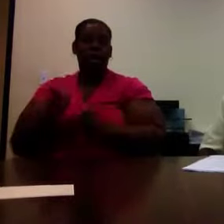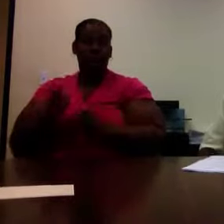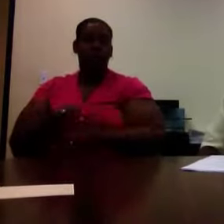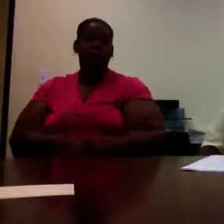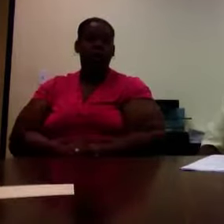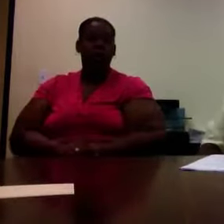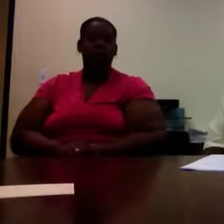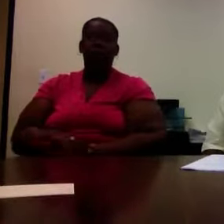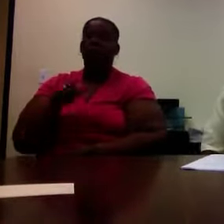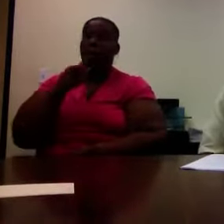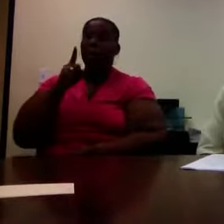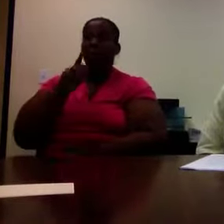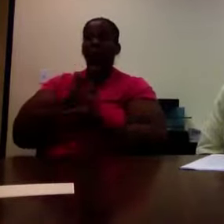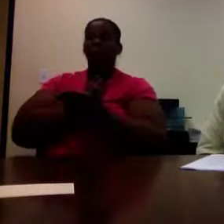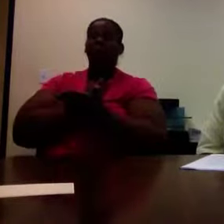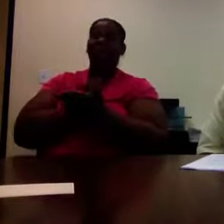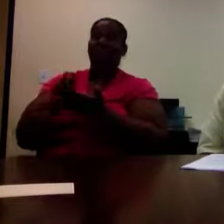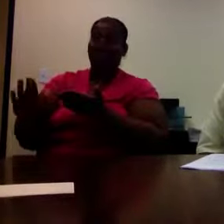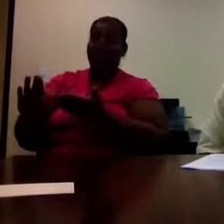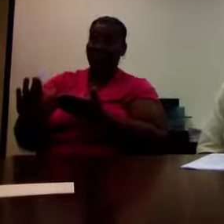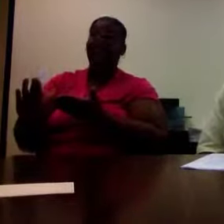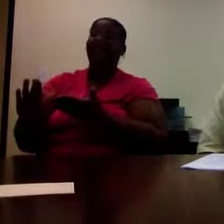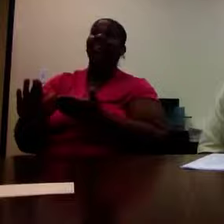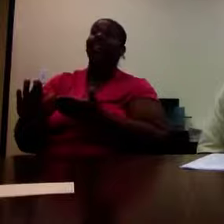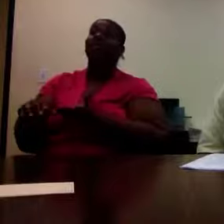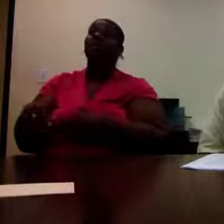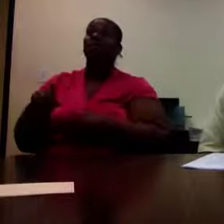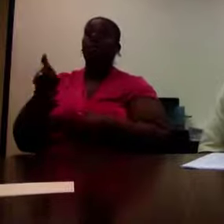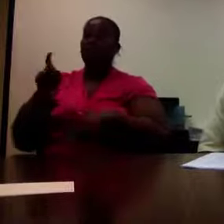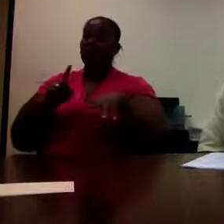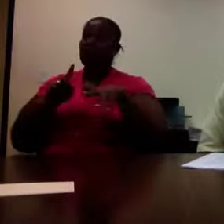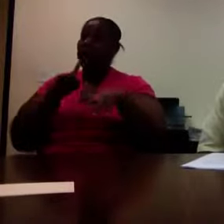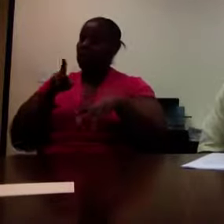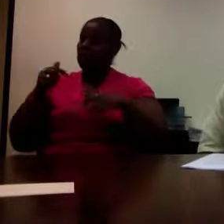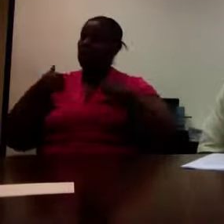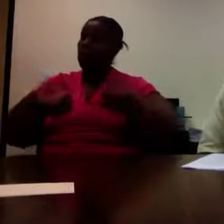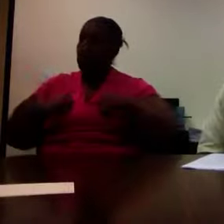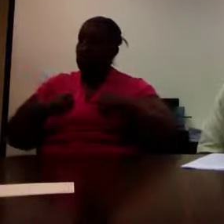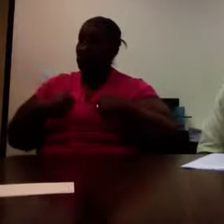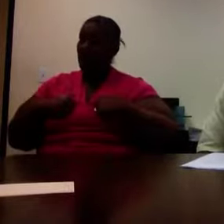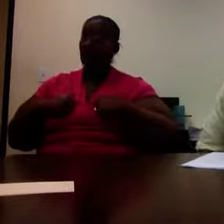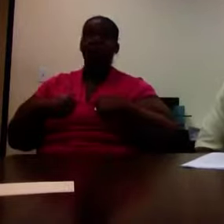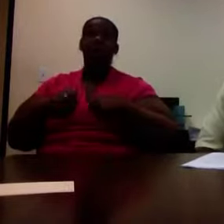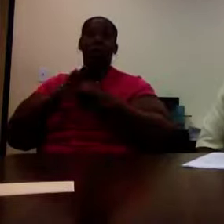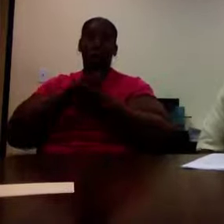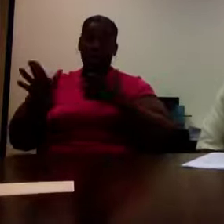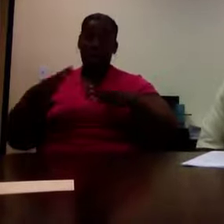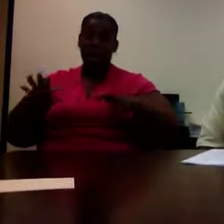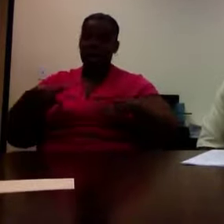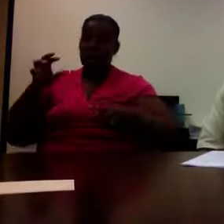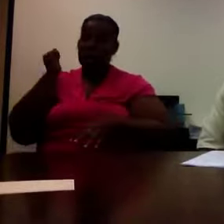Cleanliness is a must. Clients are to bathe and wear clean clothes each day they report to the facility.